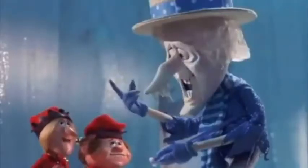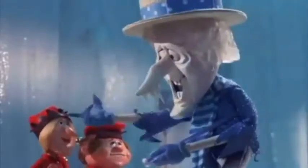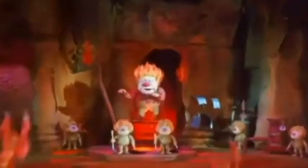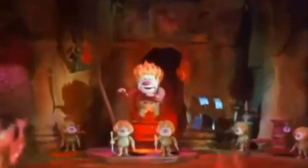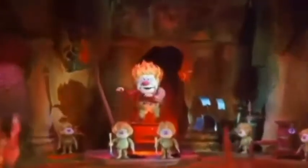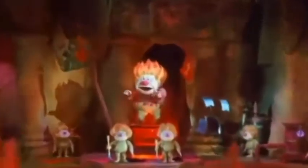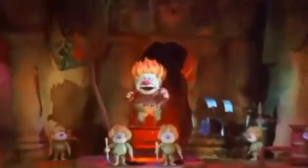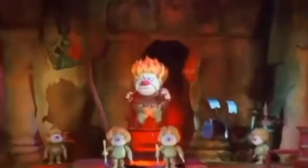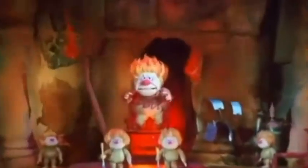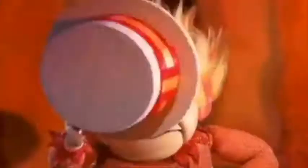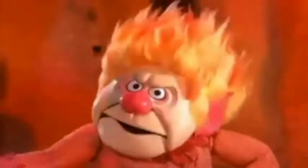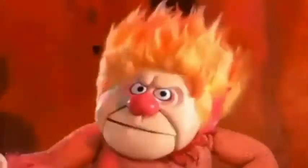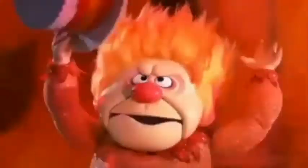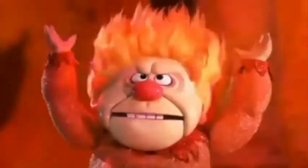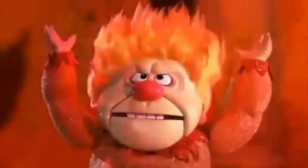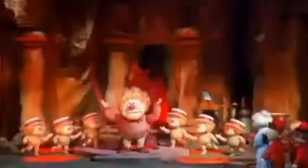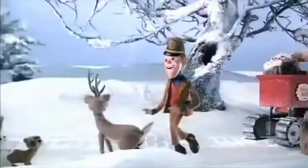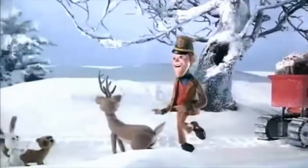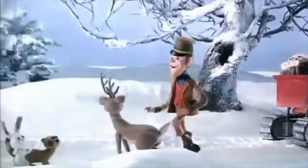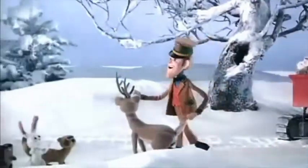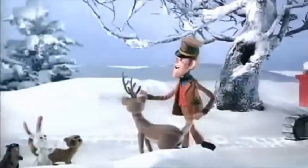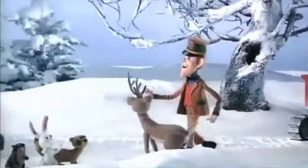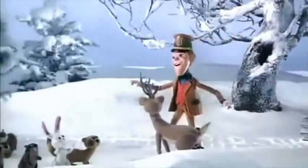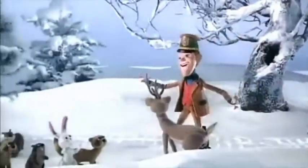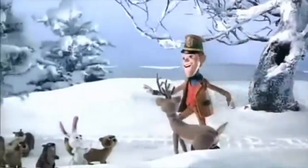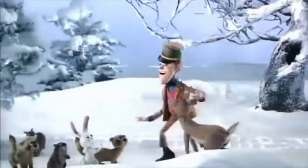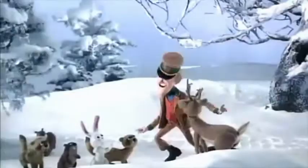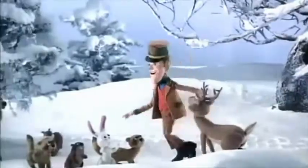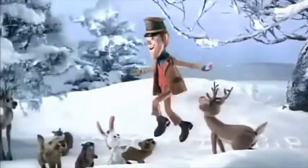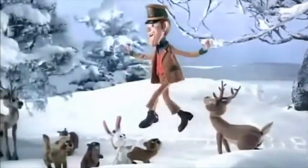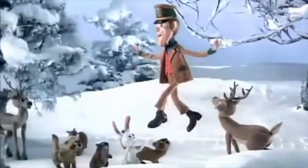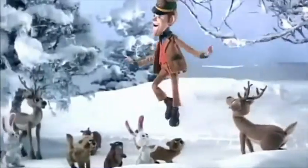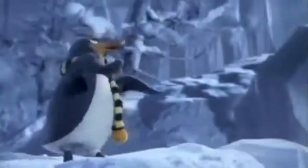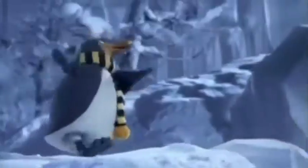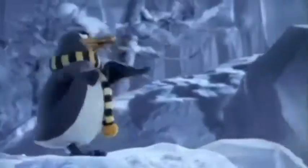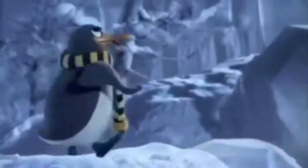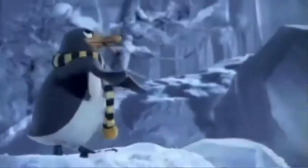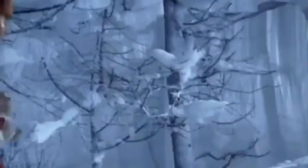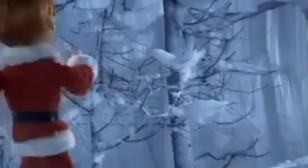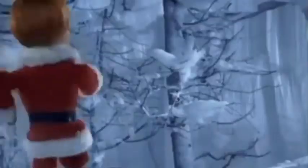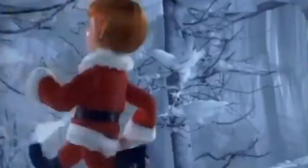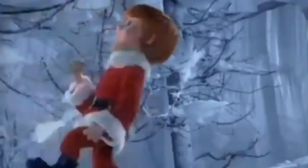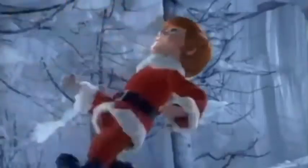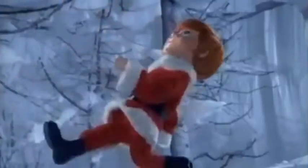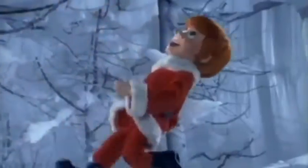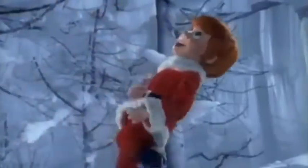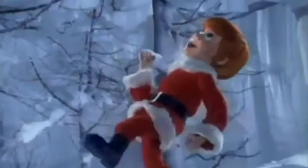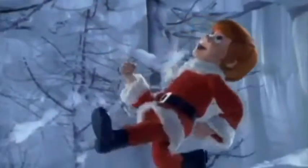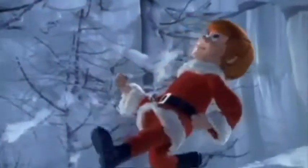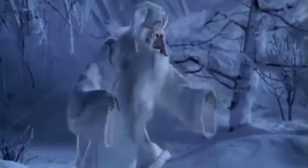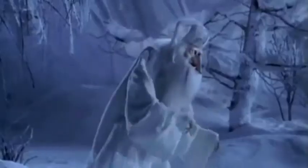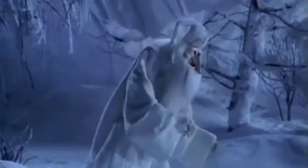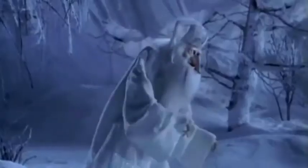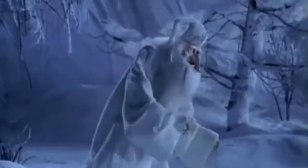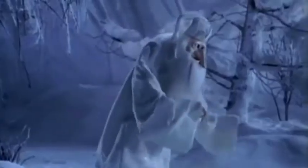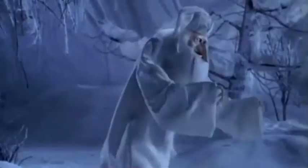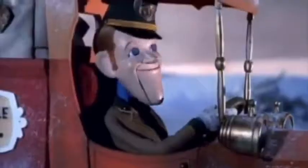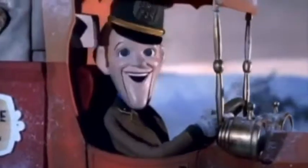we are doing a full concert to pay tribute to the Rankin-Bass specials and the beautiful songs that were written for and are featured in the